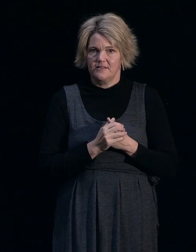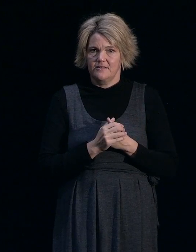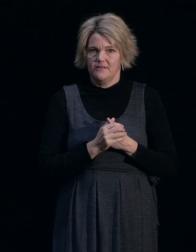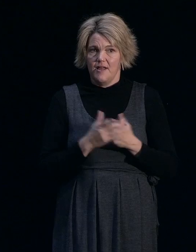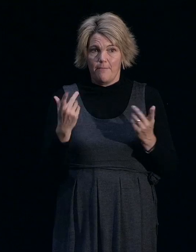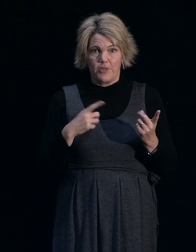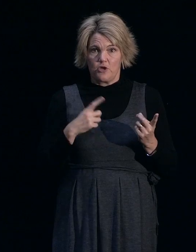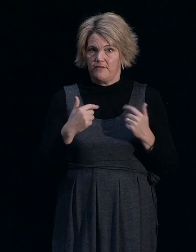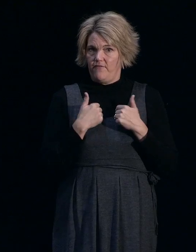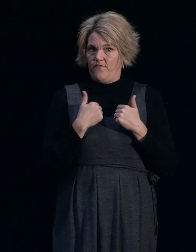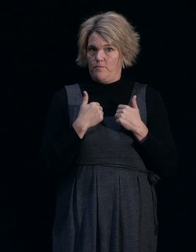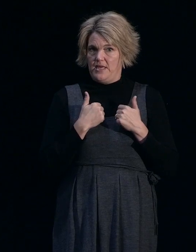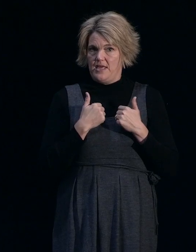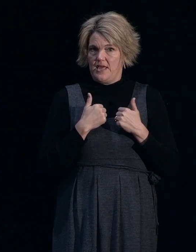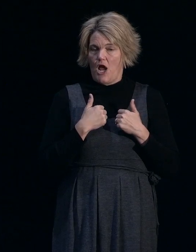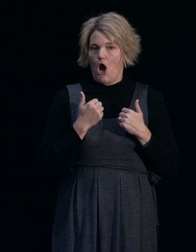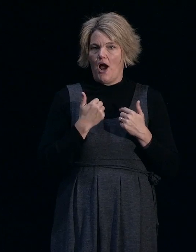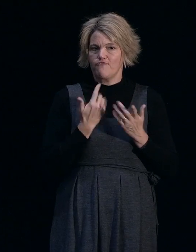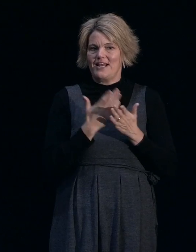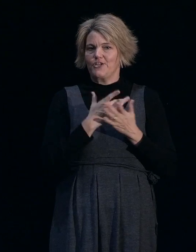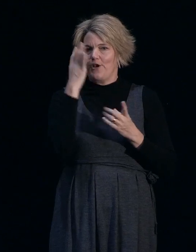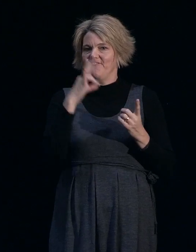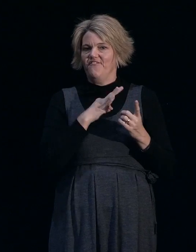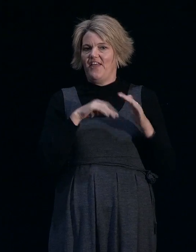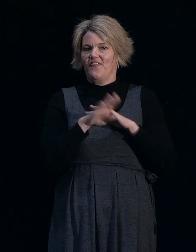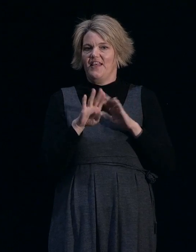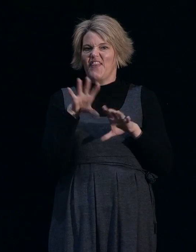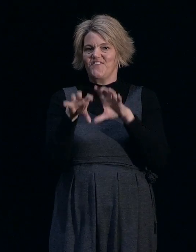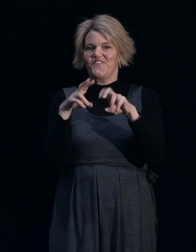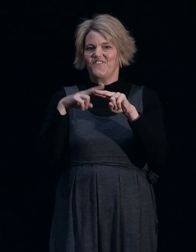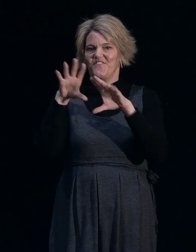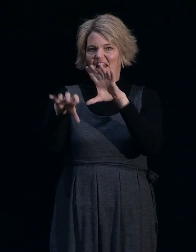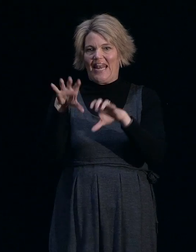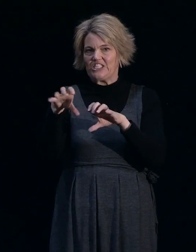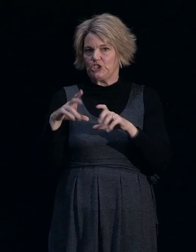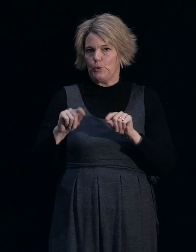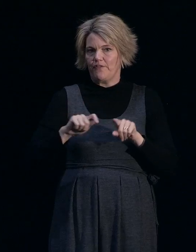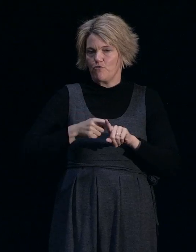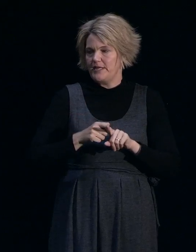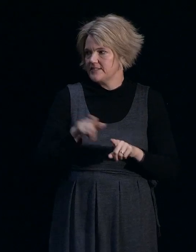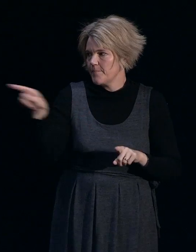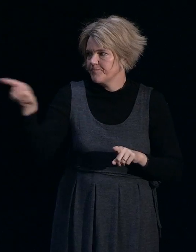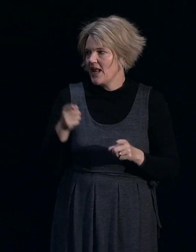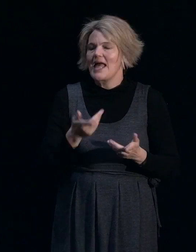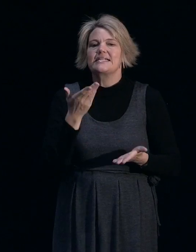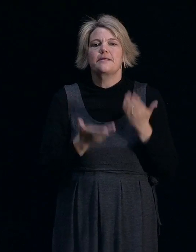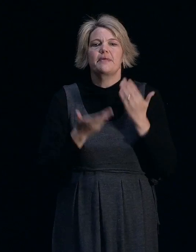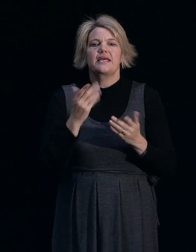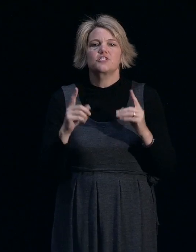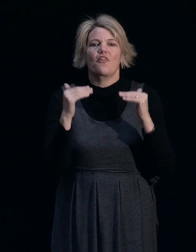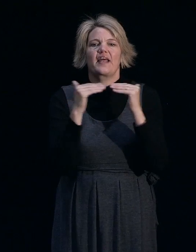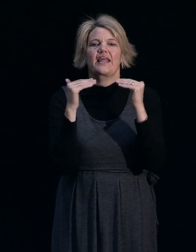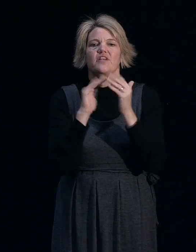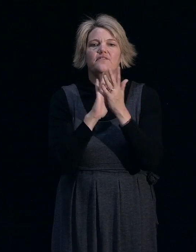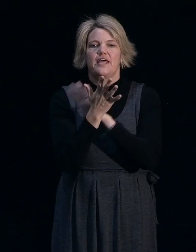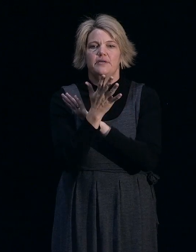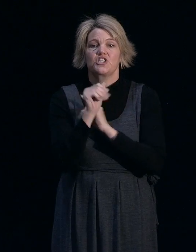the repairs that Fletchers are doing? Yeah. So it depends on the level of damage. If the level of damage is over a certain threshold, then they'll need a